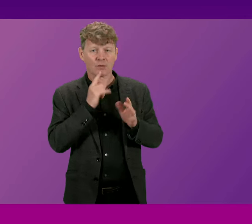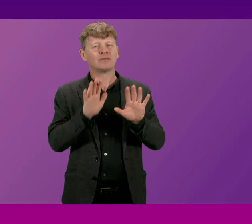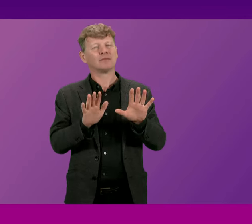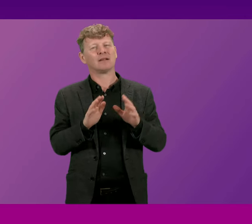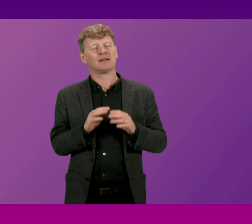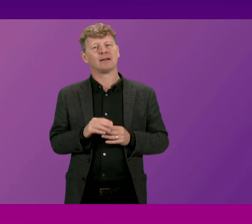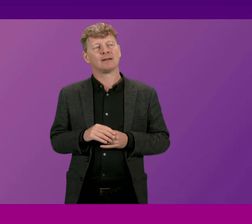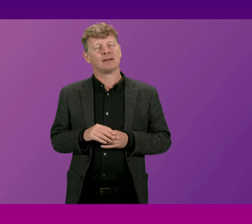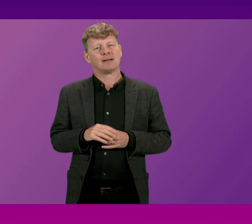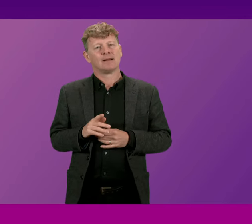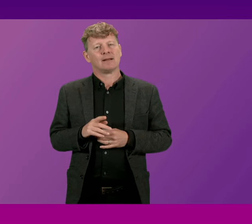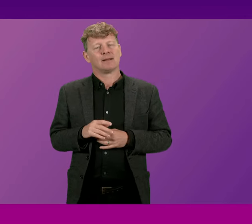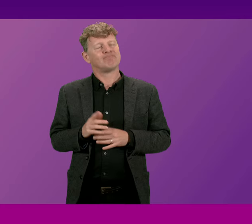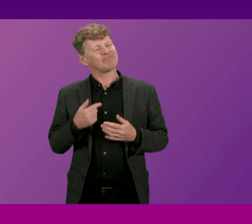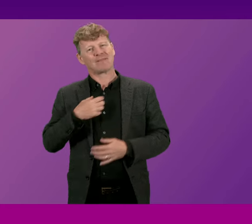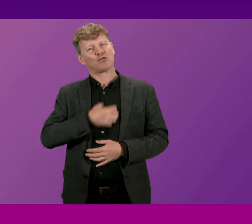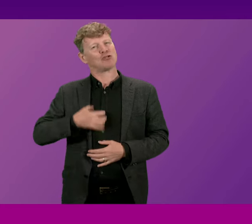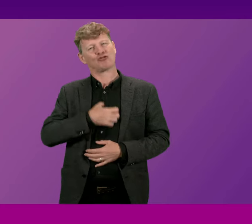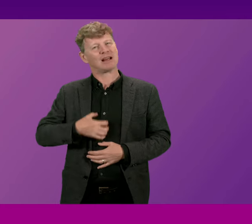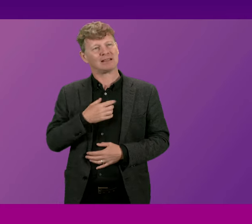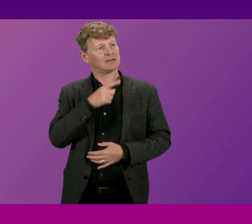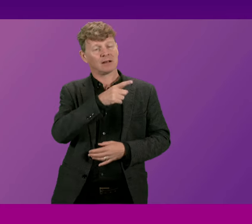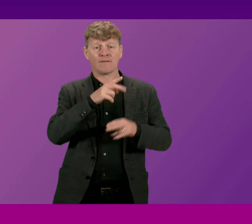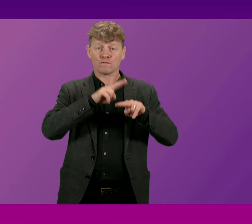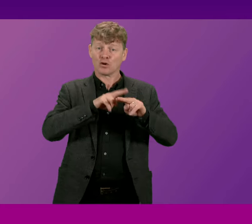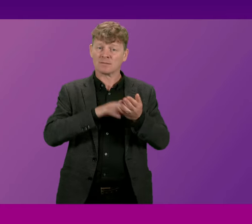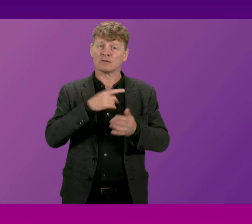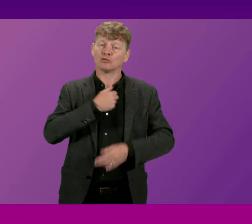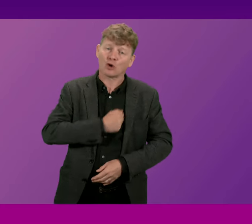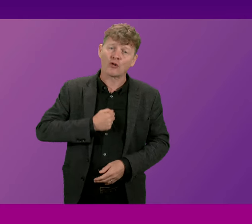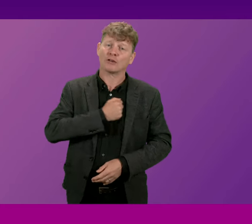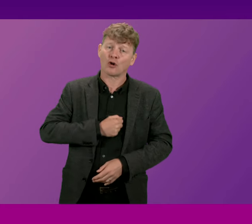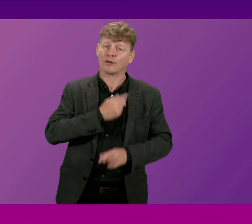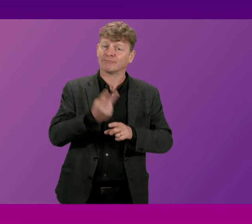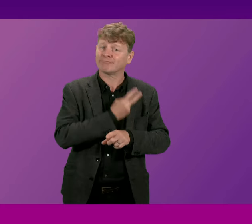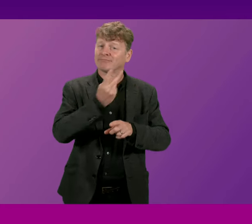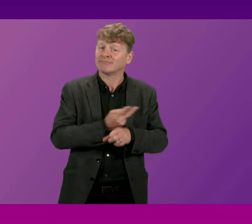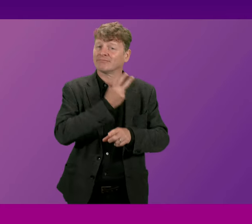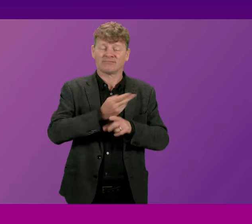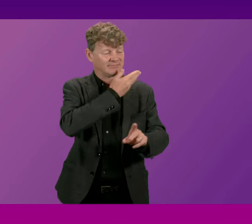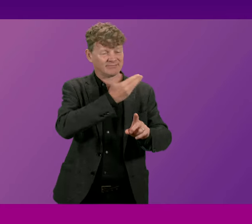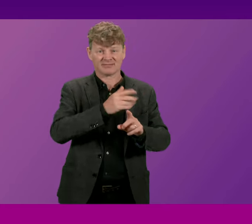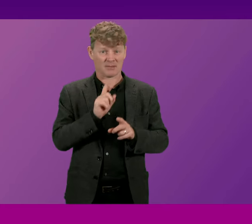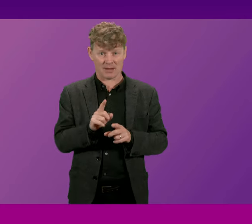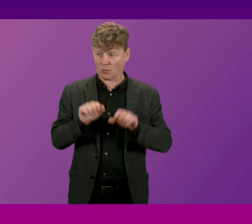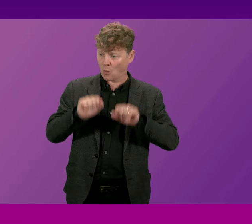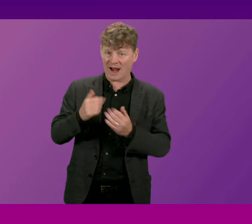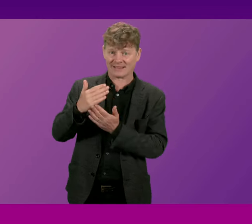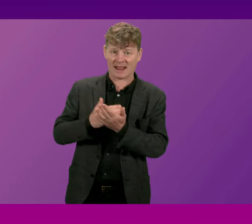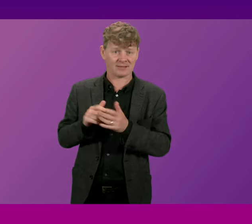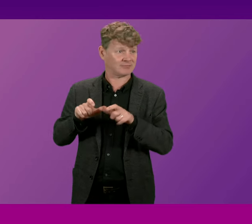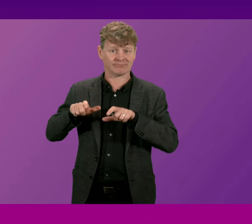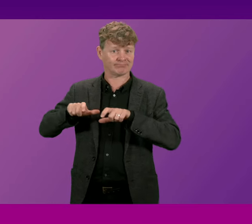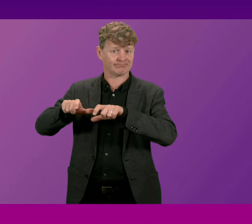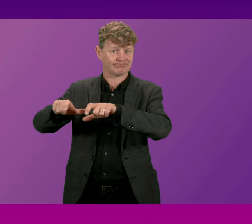thing is that week after week the first minister says sorry and week after week those sorry still do not cut waiting lists and people still are